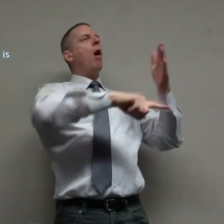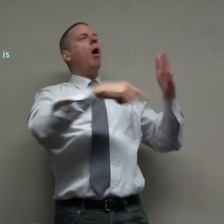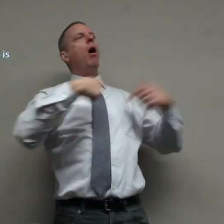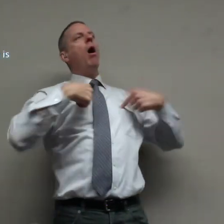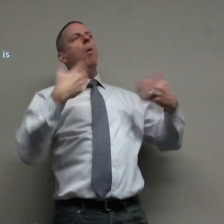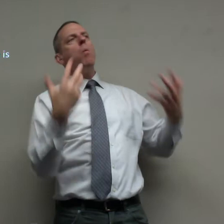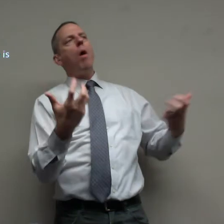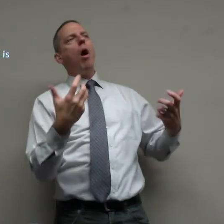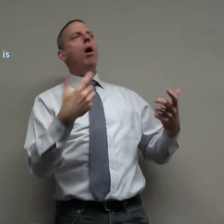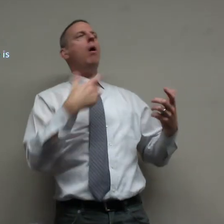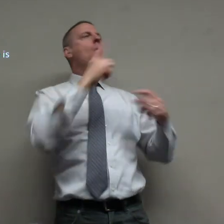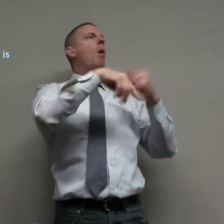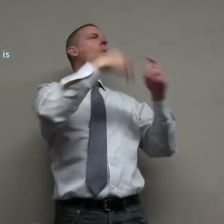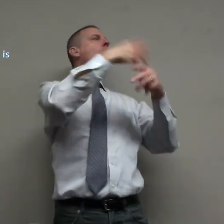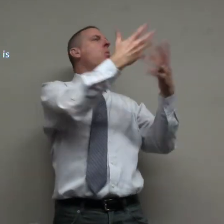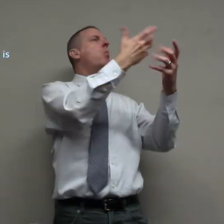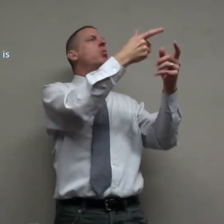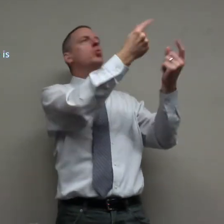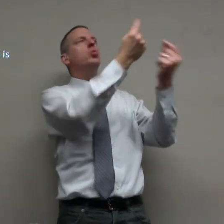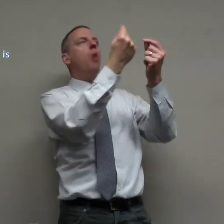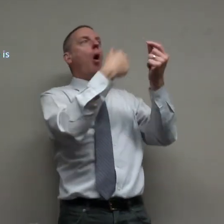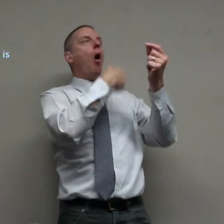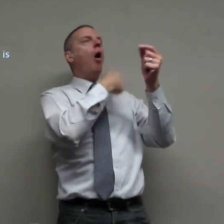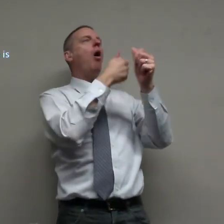and I'll focus on what I want what the world wants